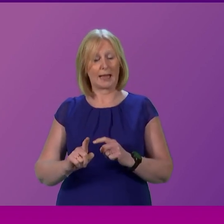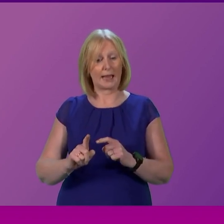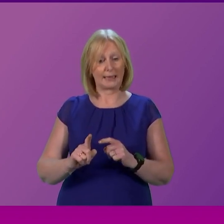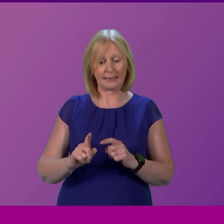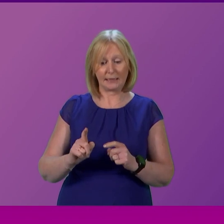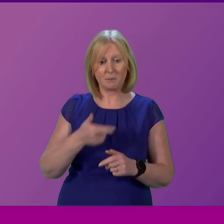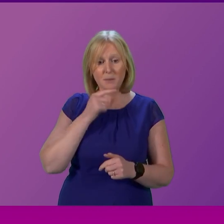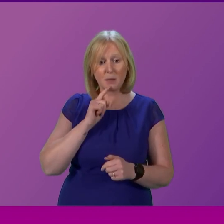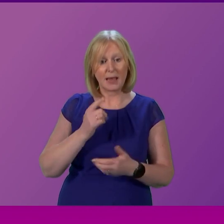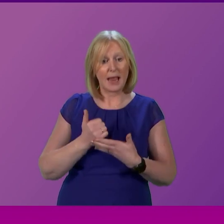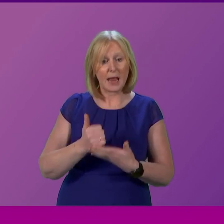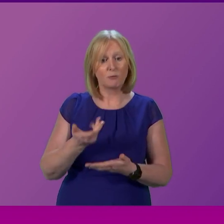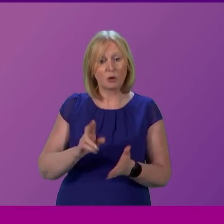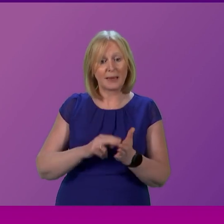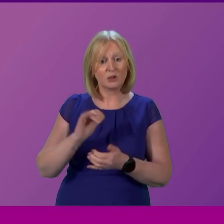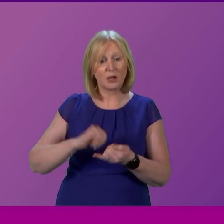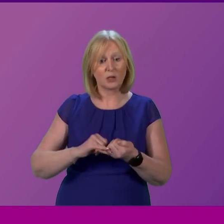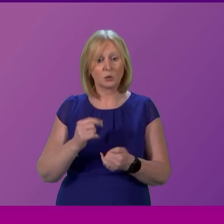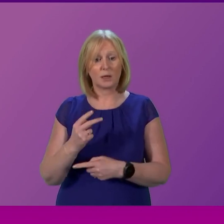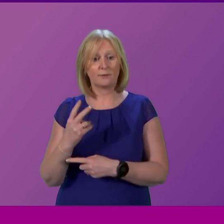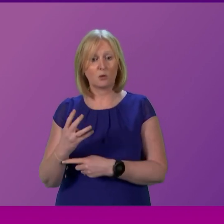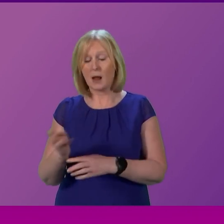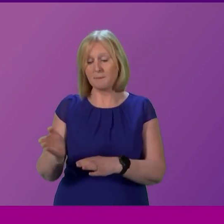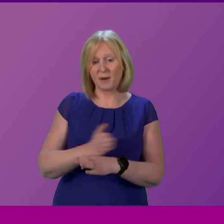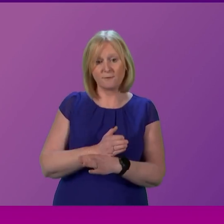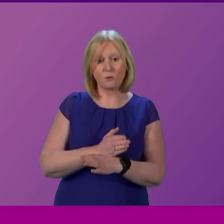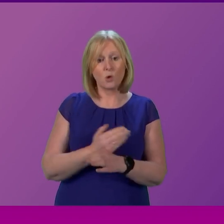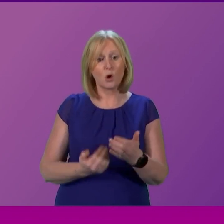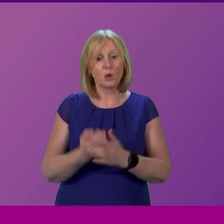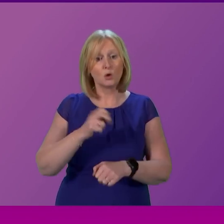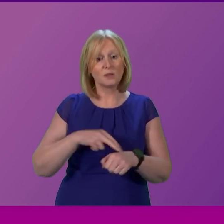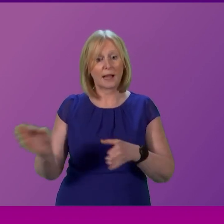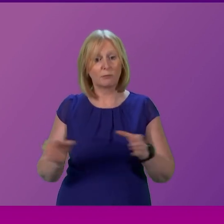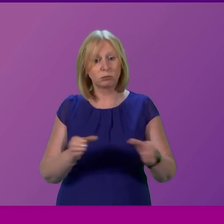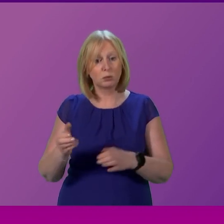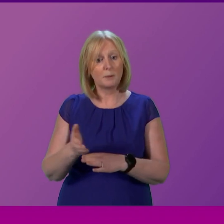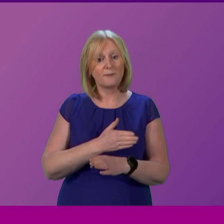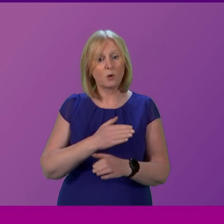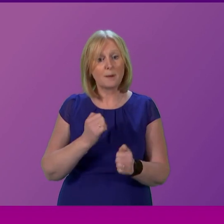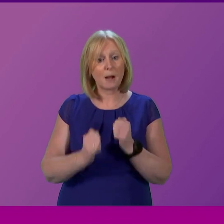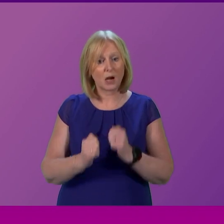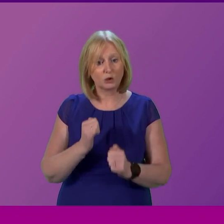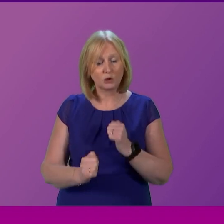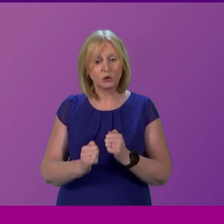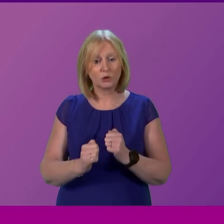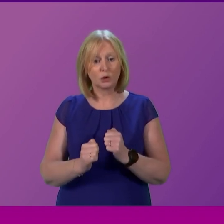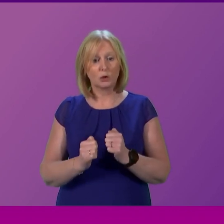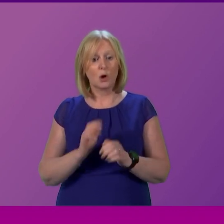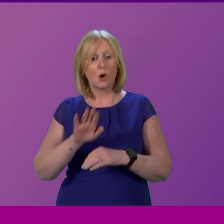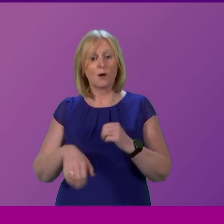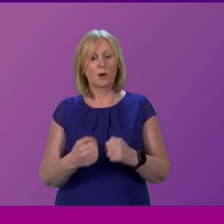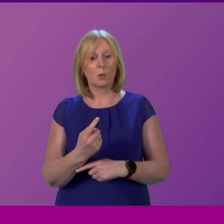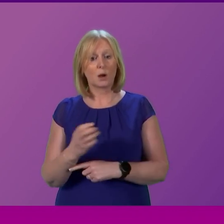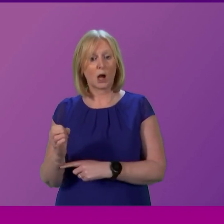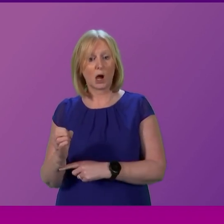24 before the recruitment of new starts is completed by March over 100 train staff are